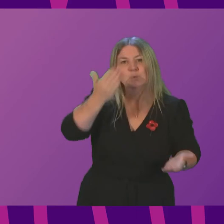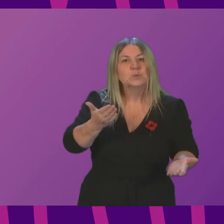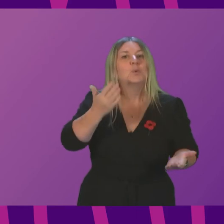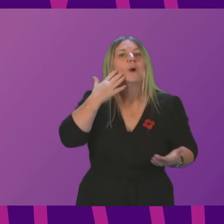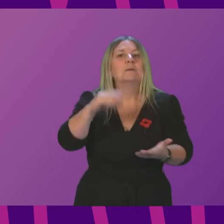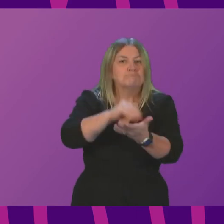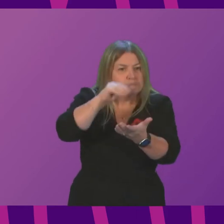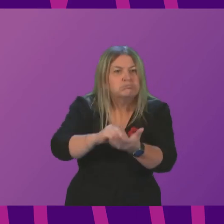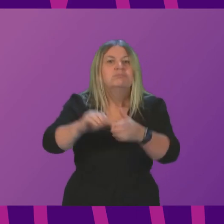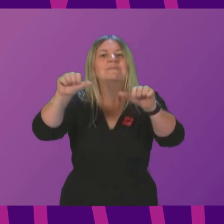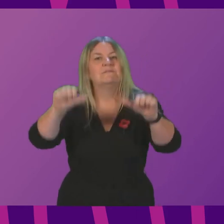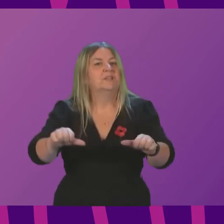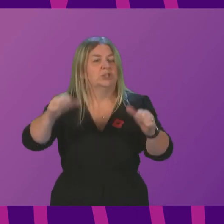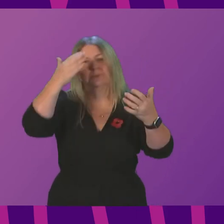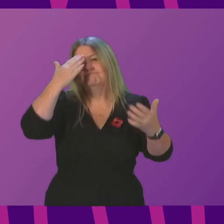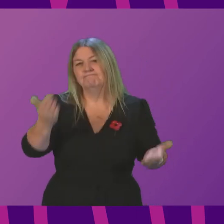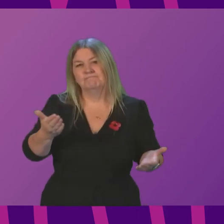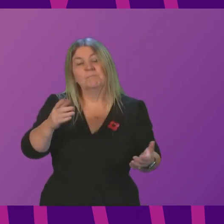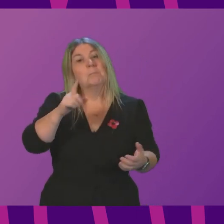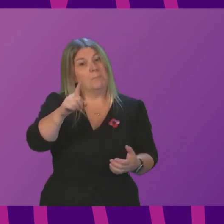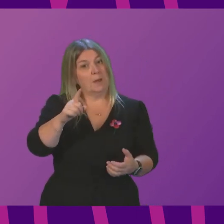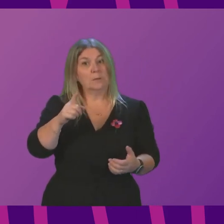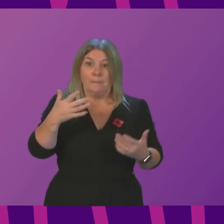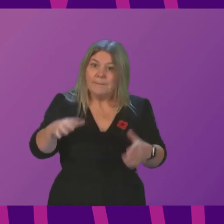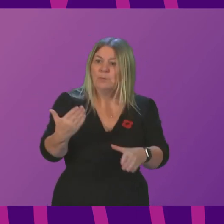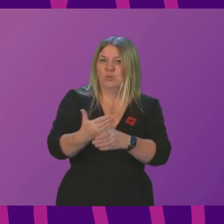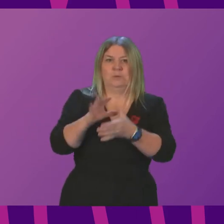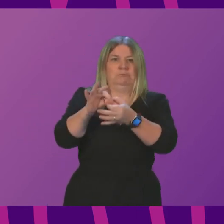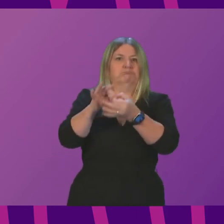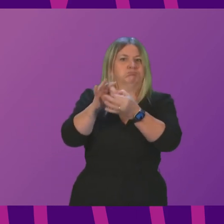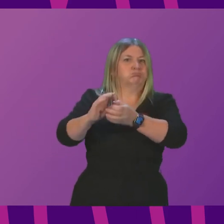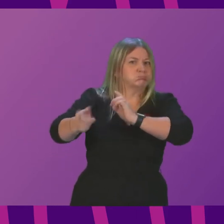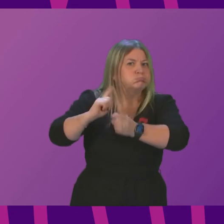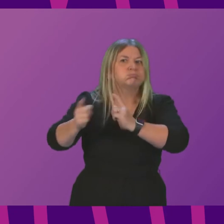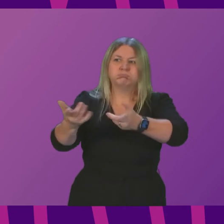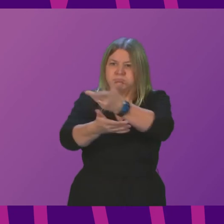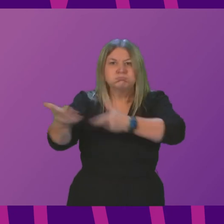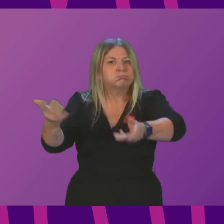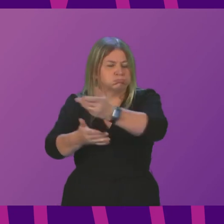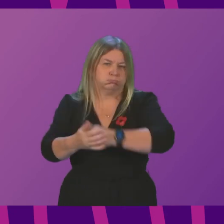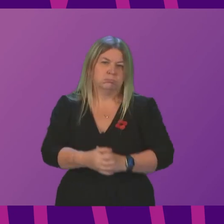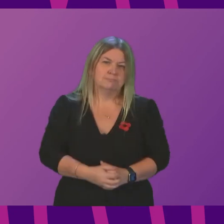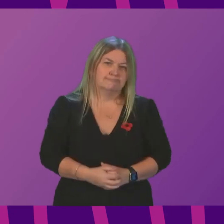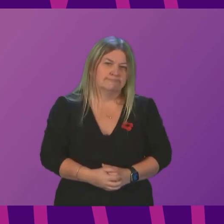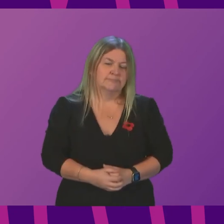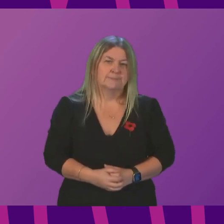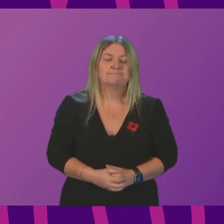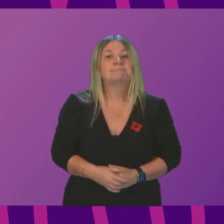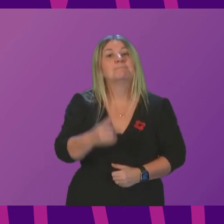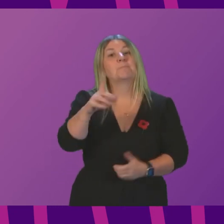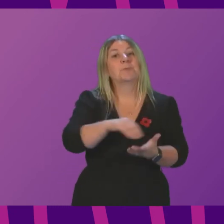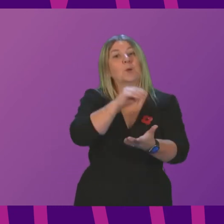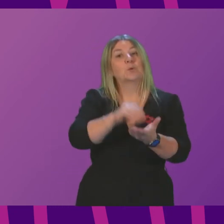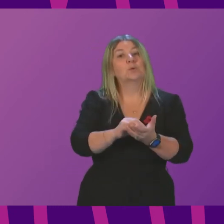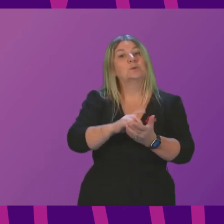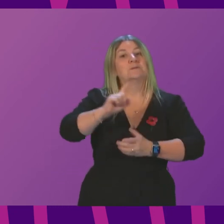but I do assure her that that is being actively pursued as a consequence of the remarks made by the Lord Advocate. That concludes the First